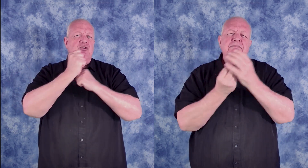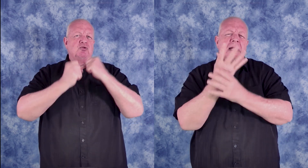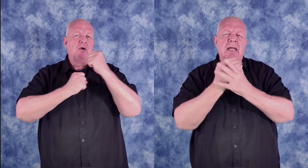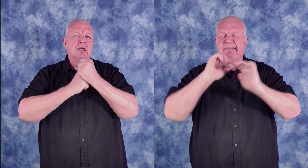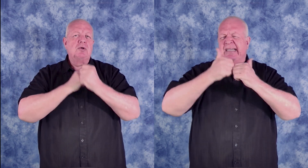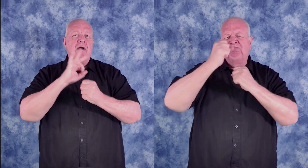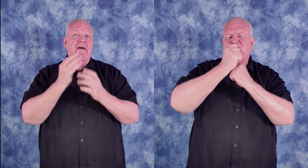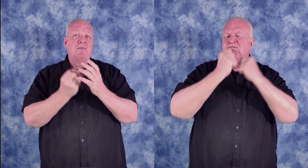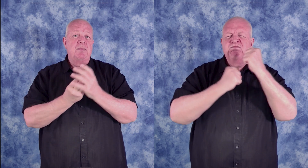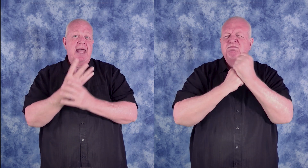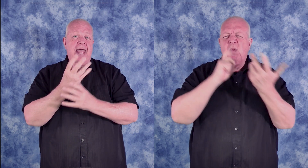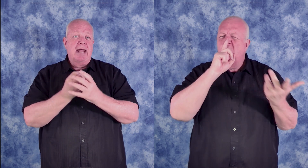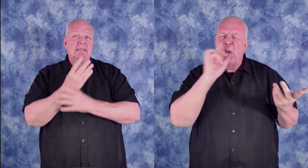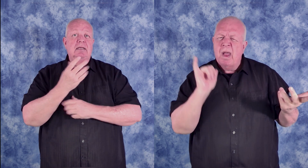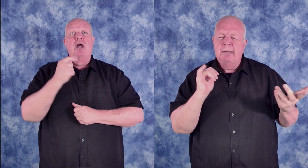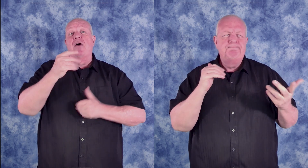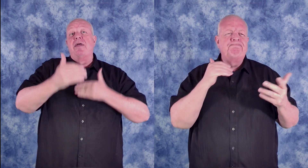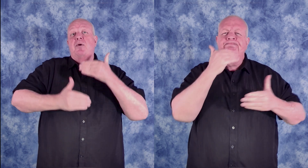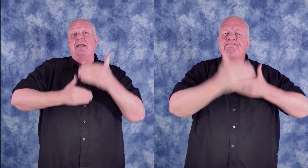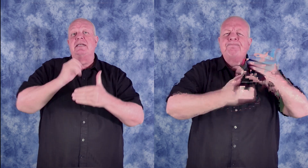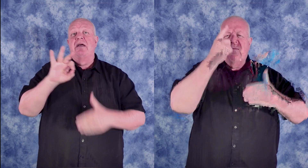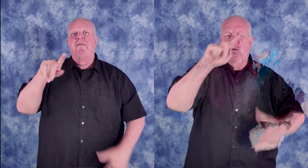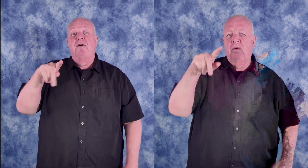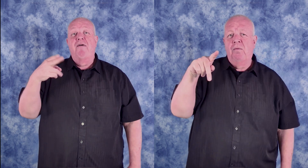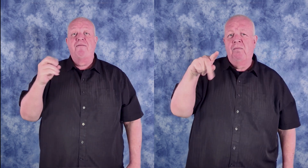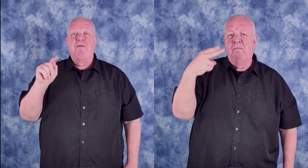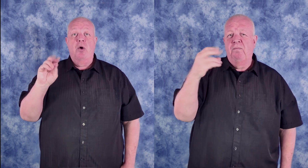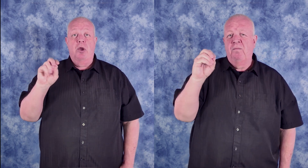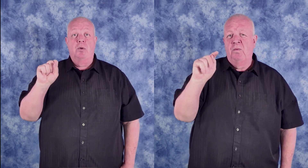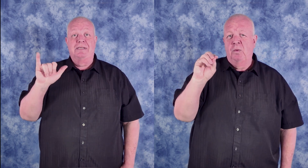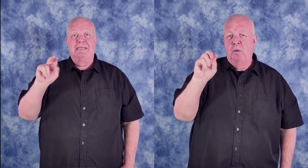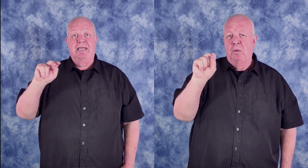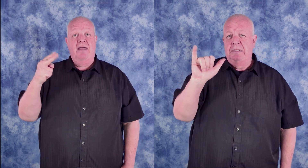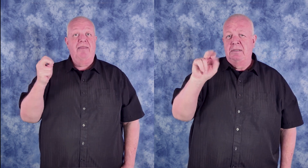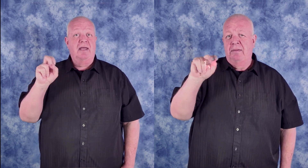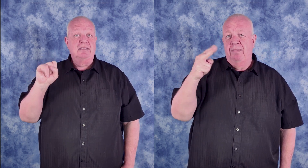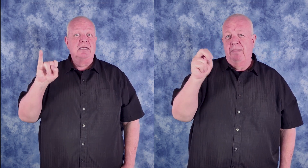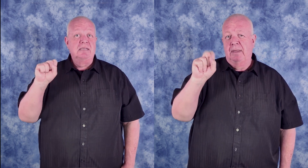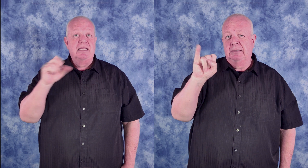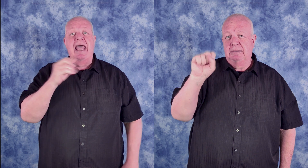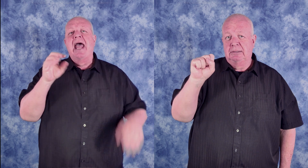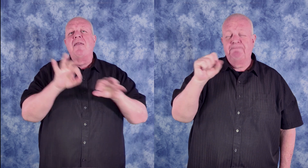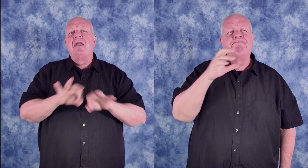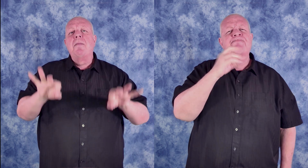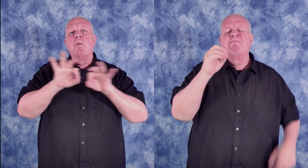structure of plants, the process of photosynthesis, and the important role